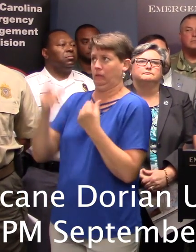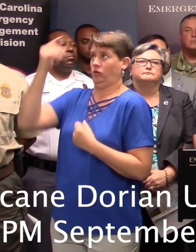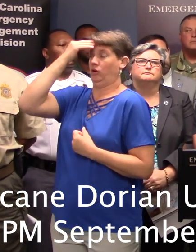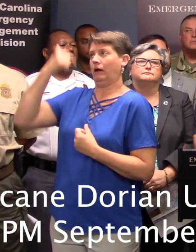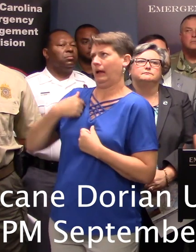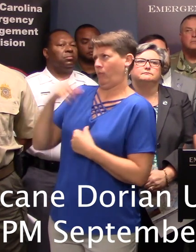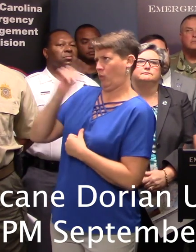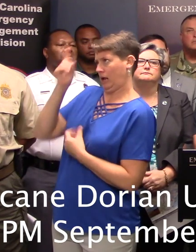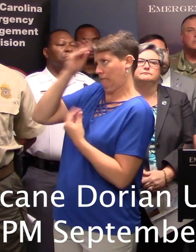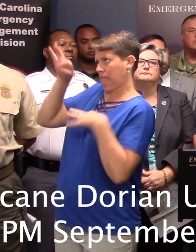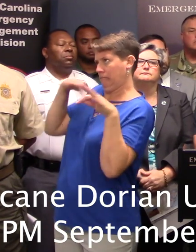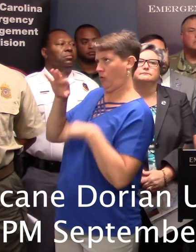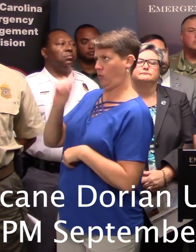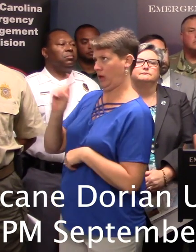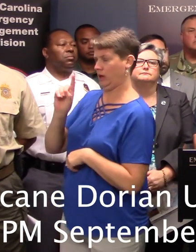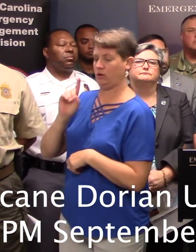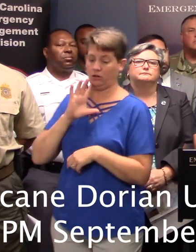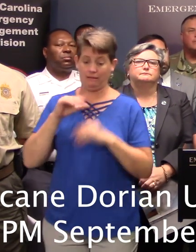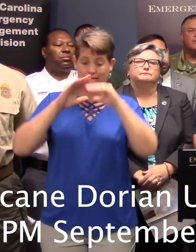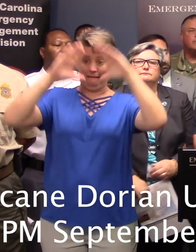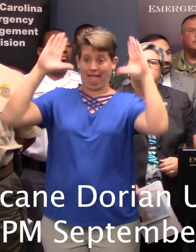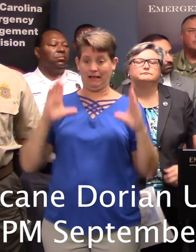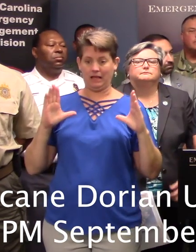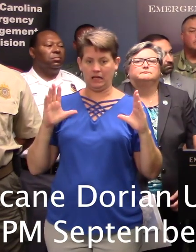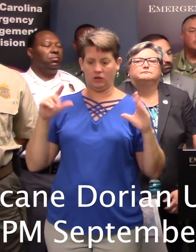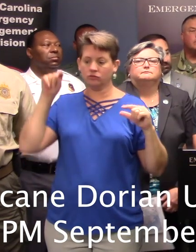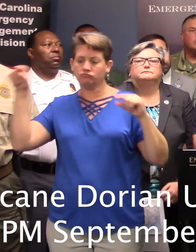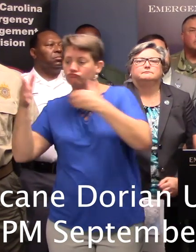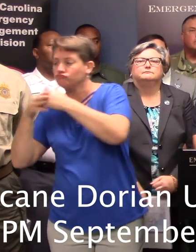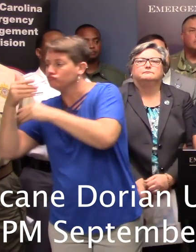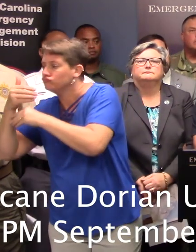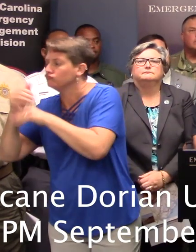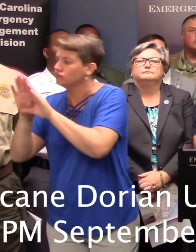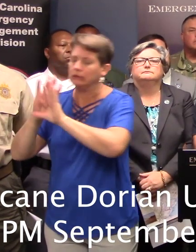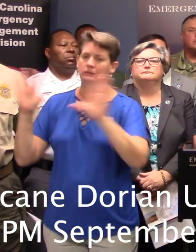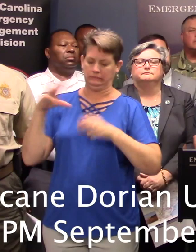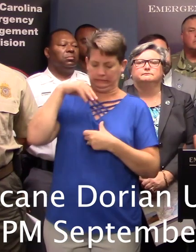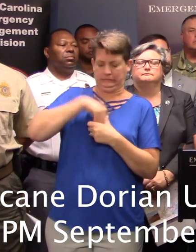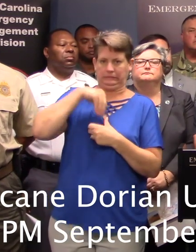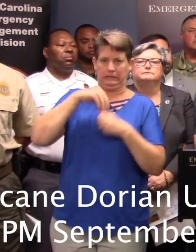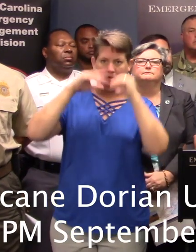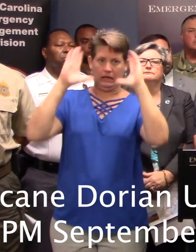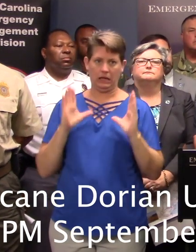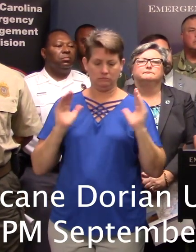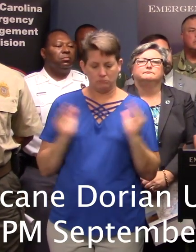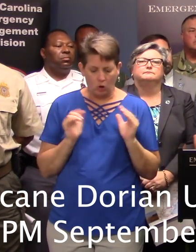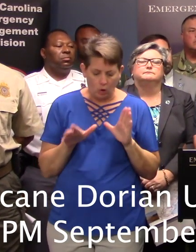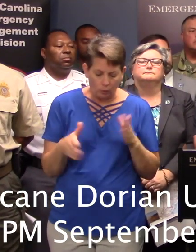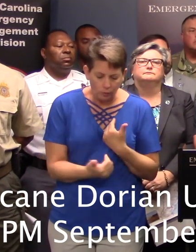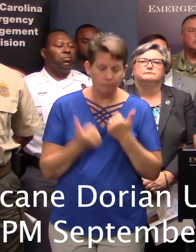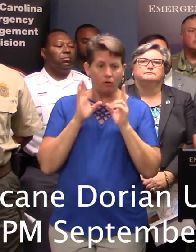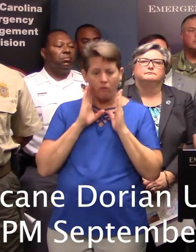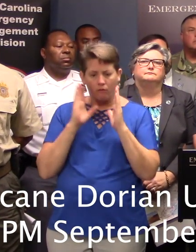are. Stay indoors and away from windows or glass doors. Take refuge in a small interior room, closet, or